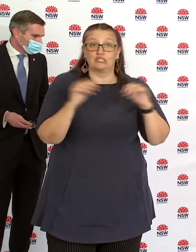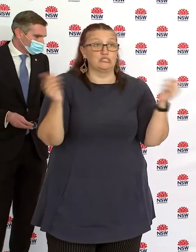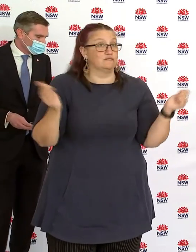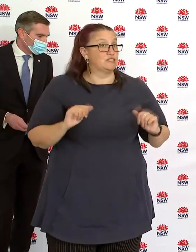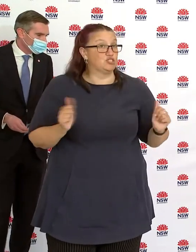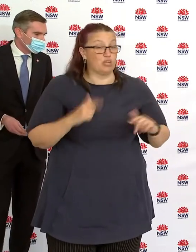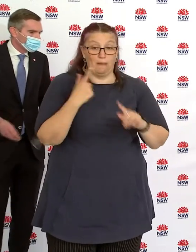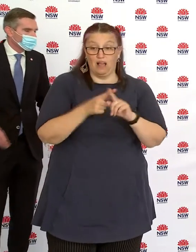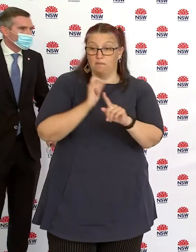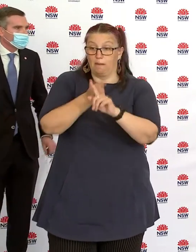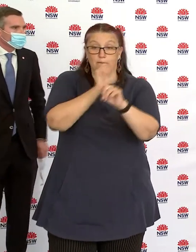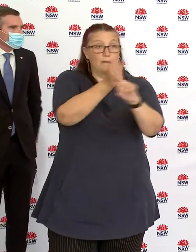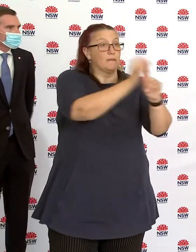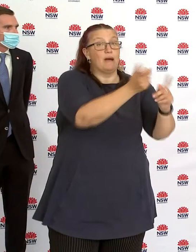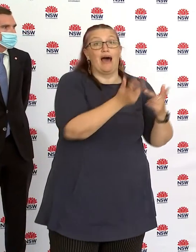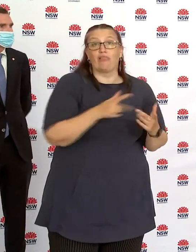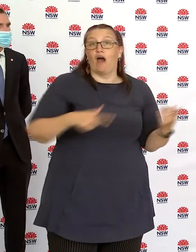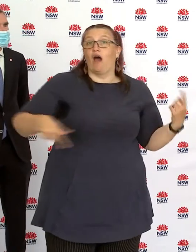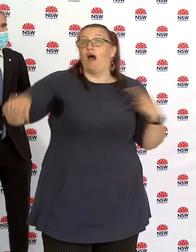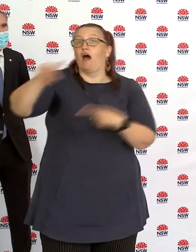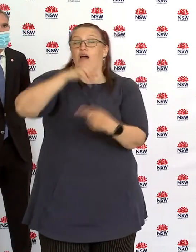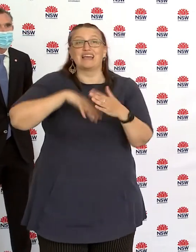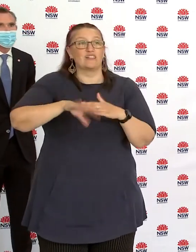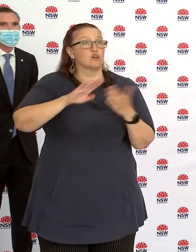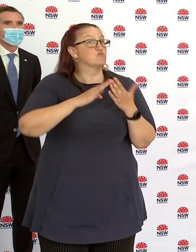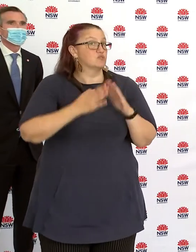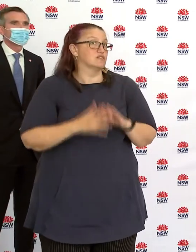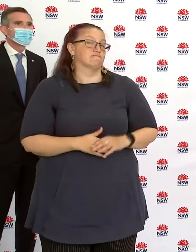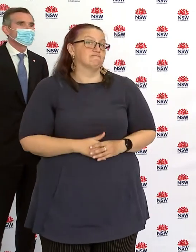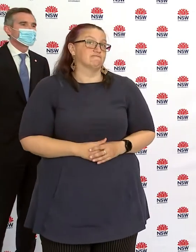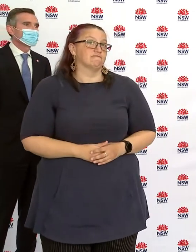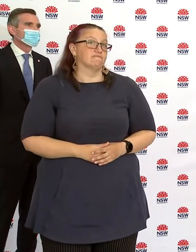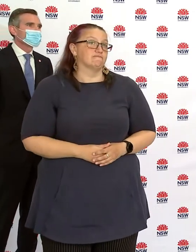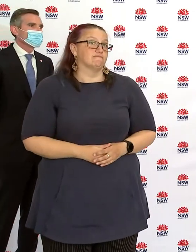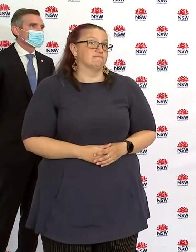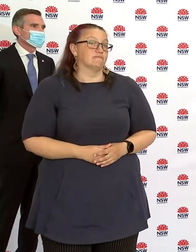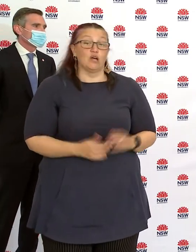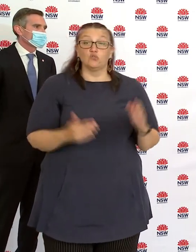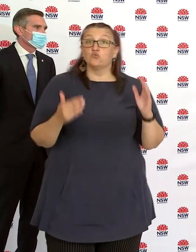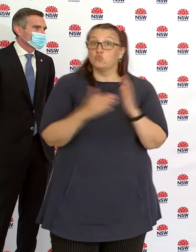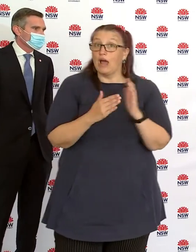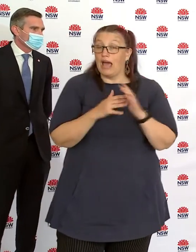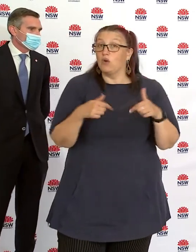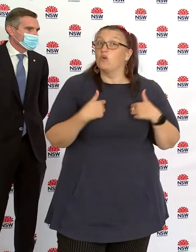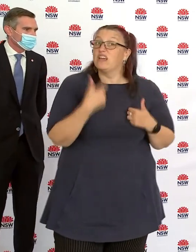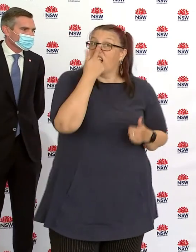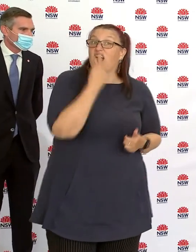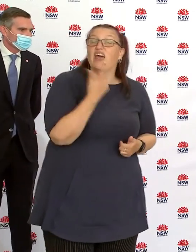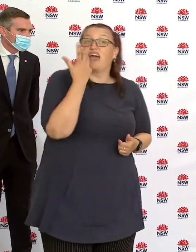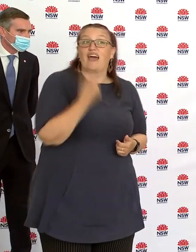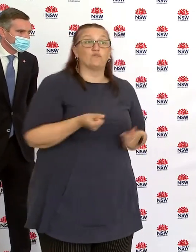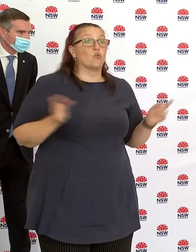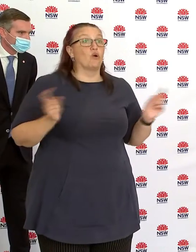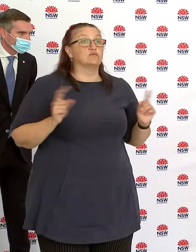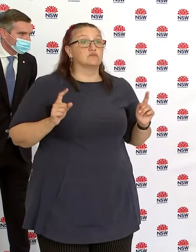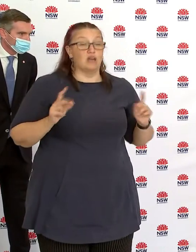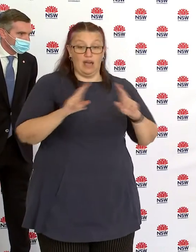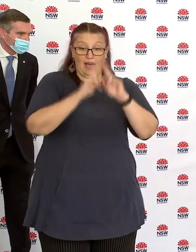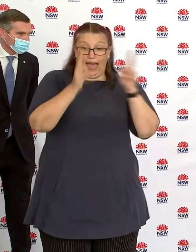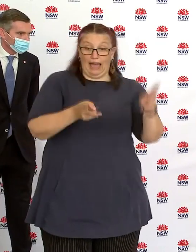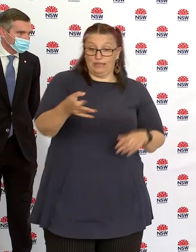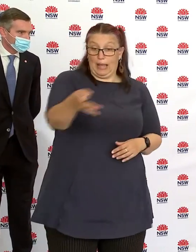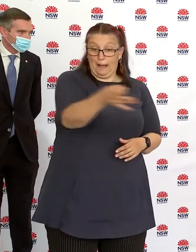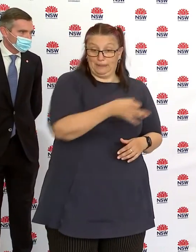across the broader economy, I'm sure the Treasurer will have more to say about that. So today, being able to have unoccupied construction